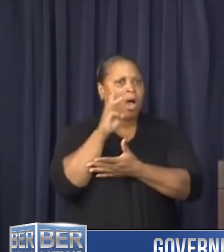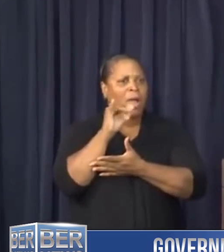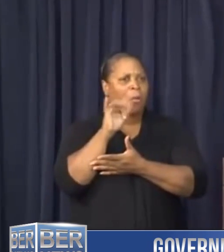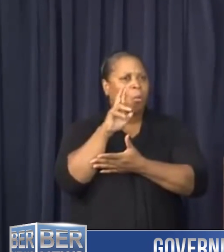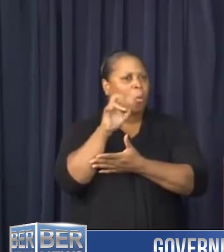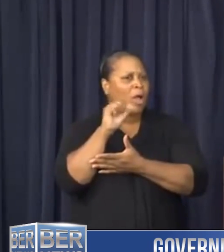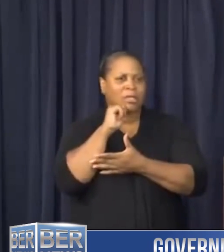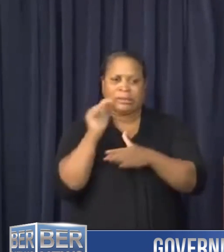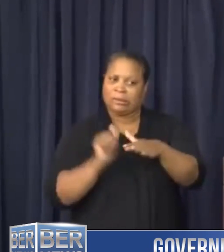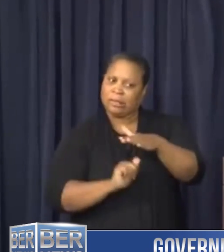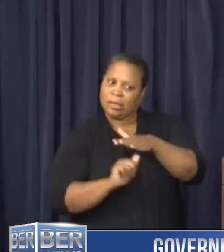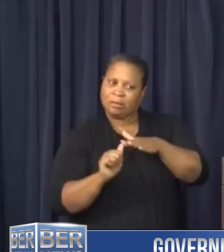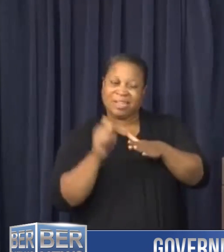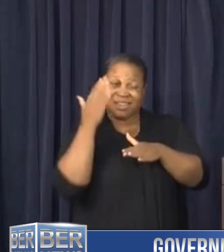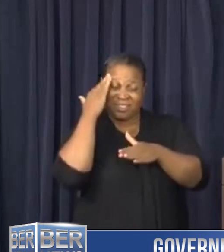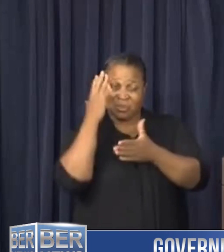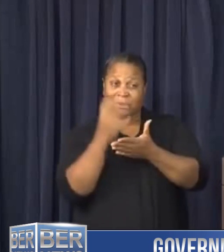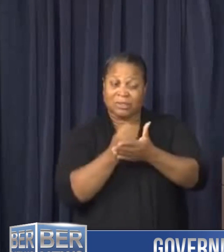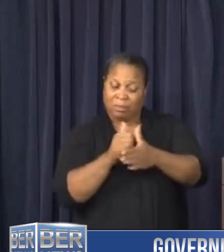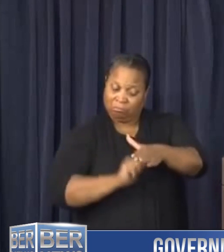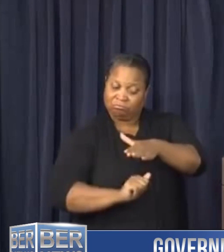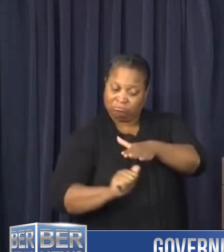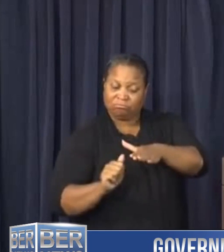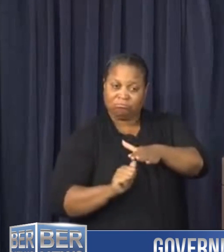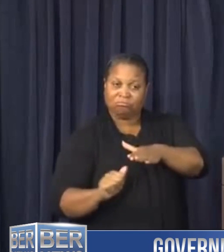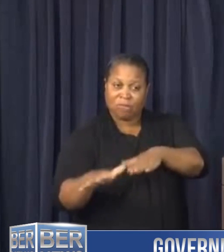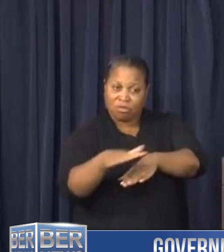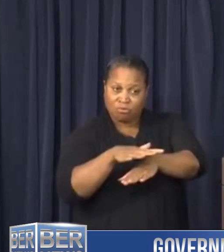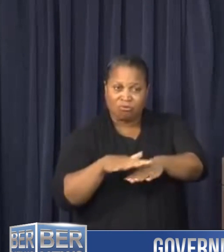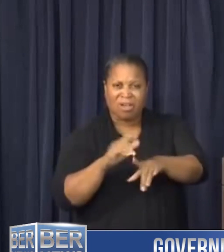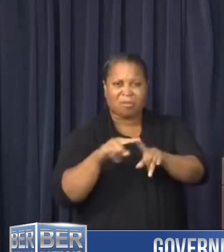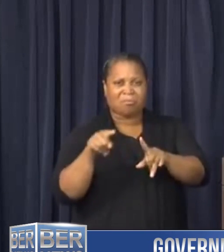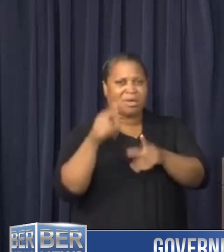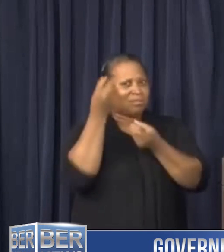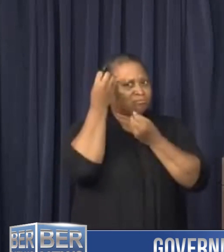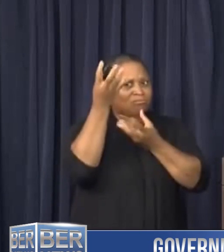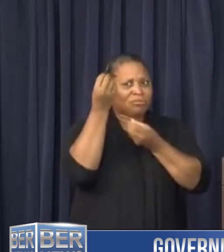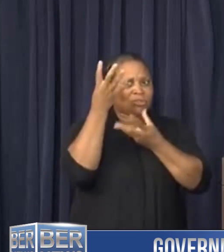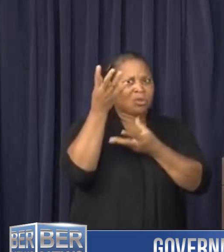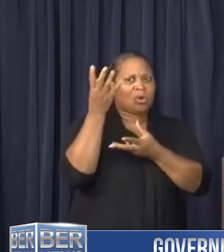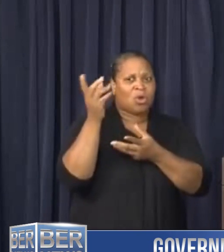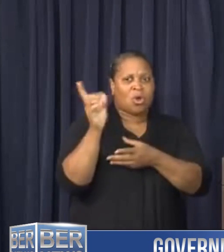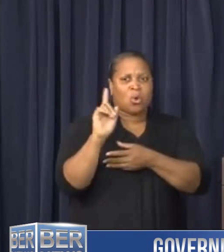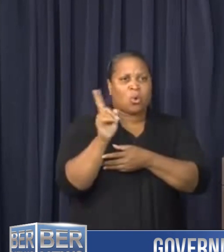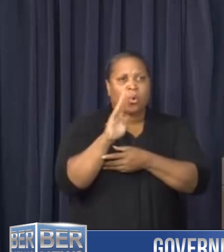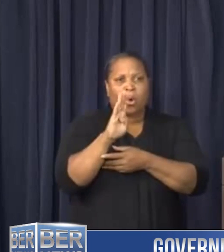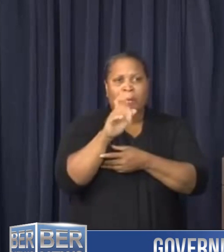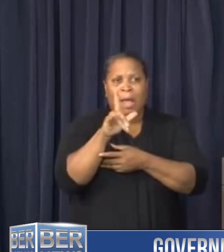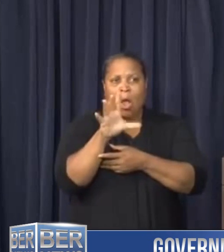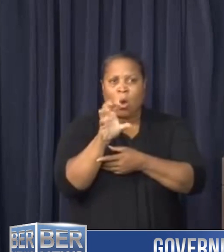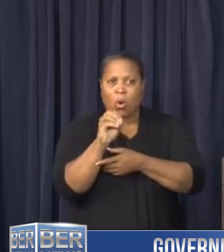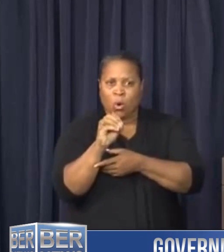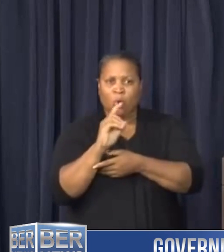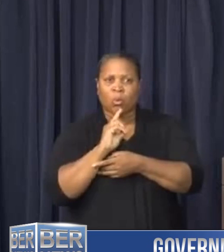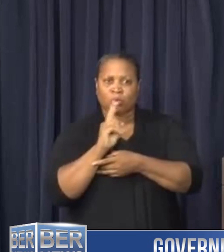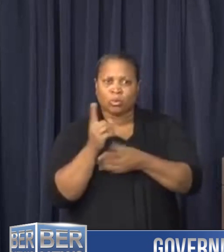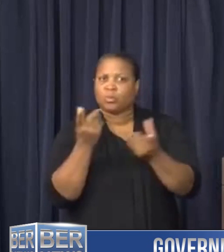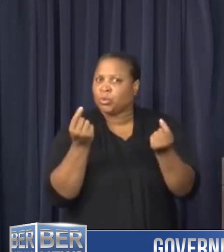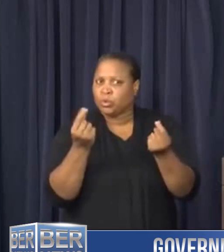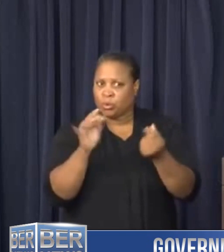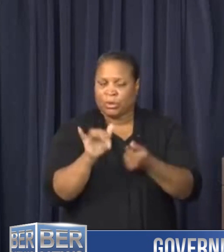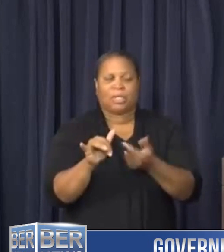underground. I know some areas are underground, but can you just update the public as to where Valco is with all of that?